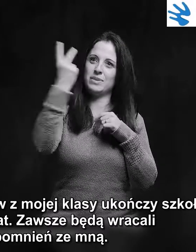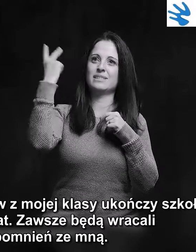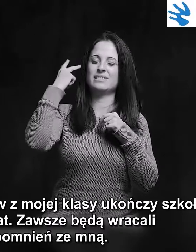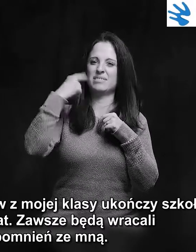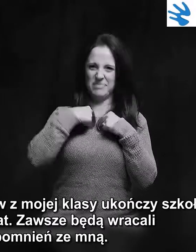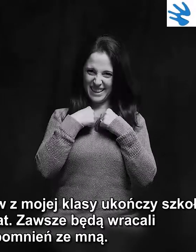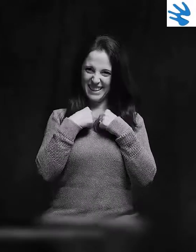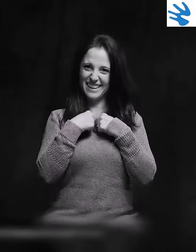me.